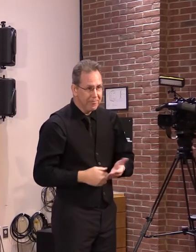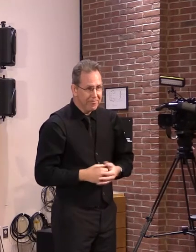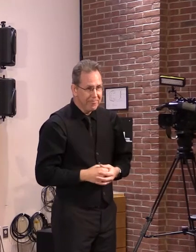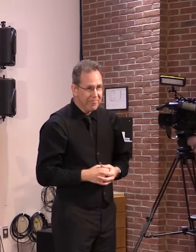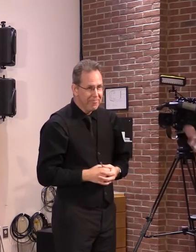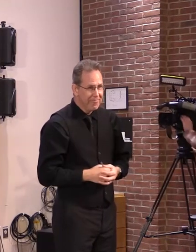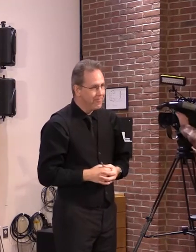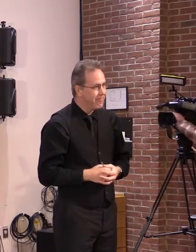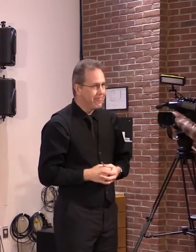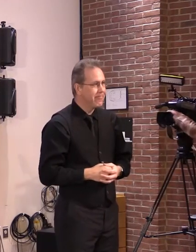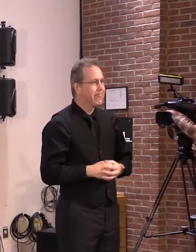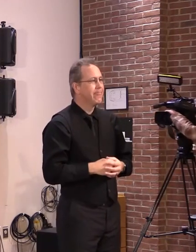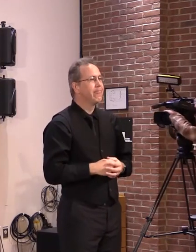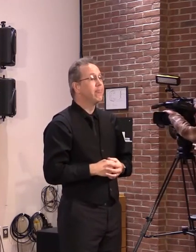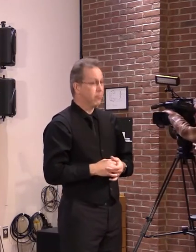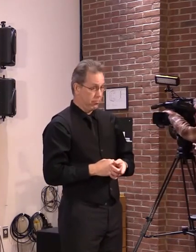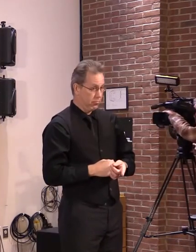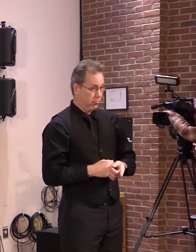I think we got you.